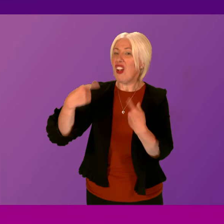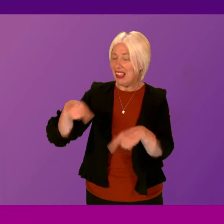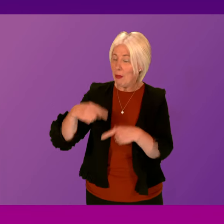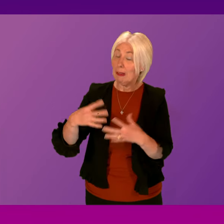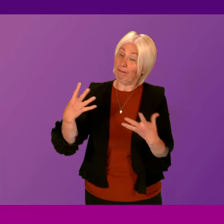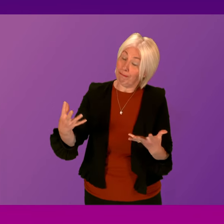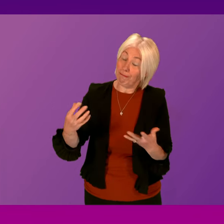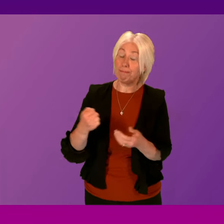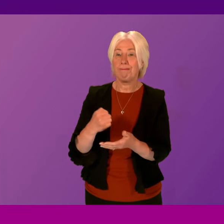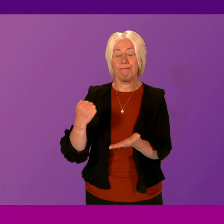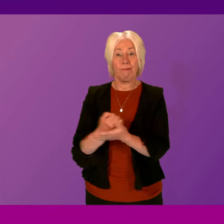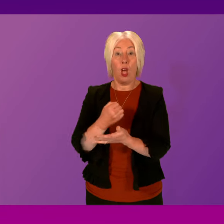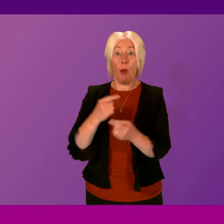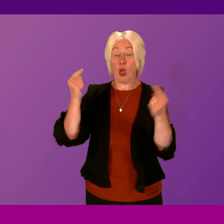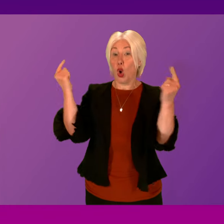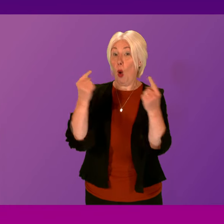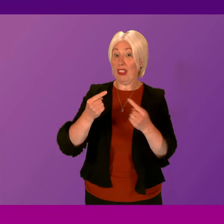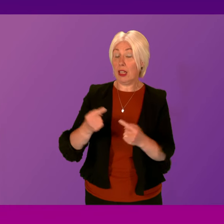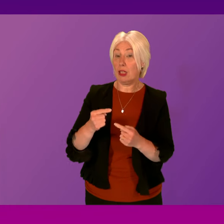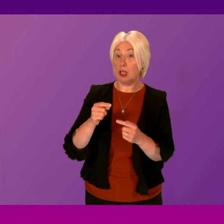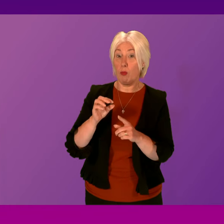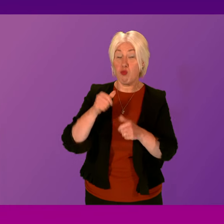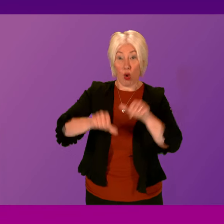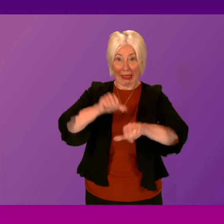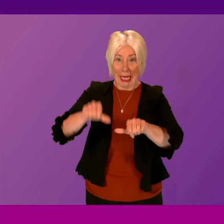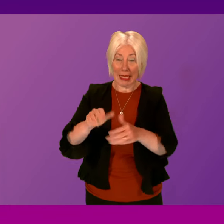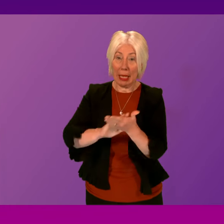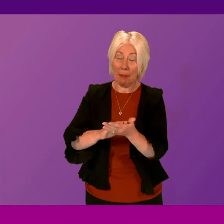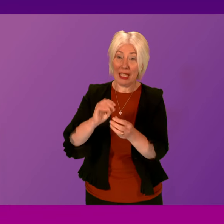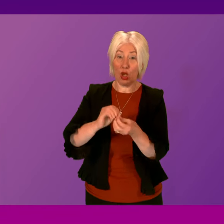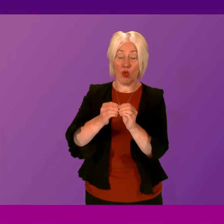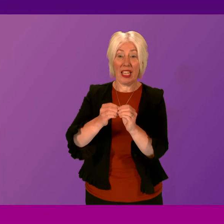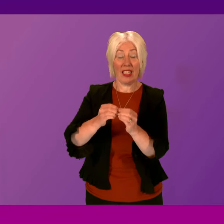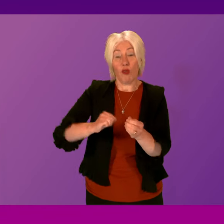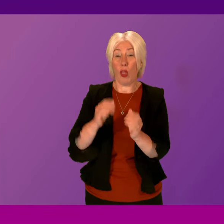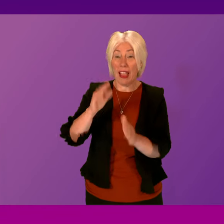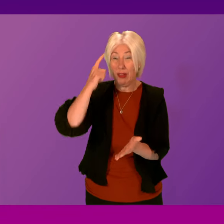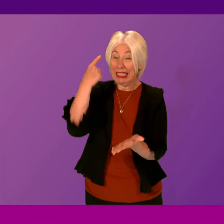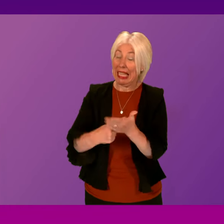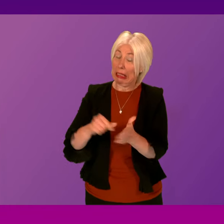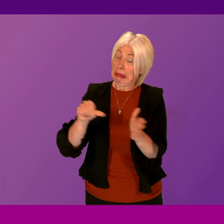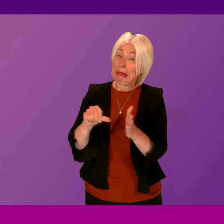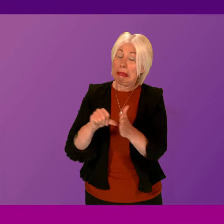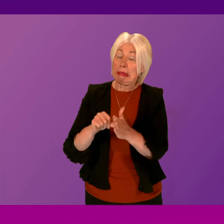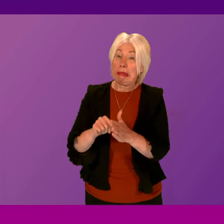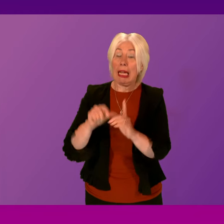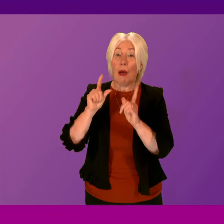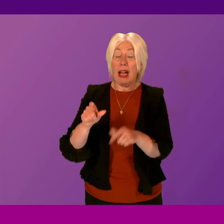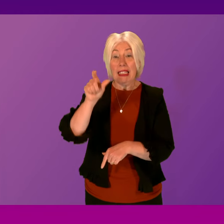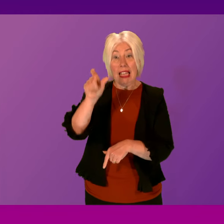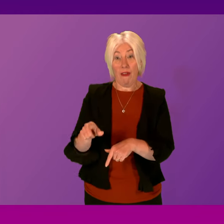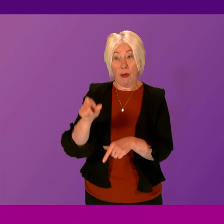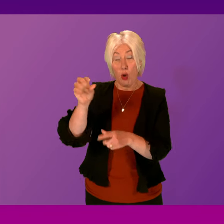them. Due to this competitive process for funding, of course, difficult decisions do have to be made by Creative Scotland. In the event of an unsuccessful